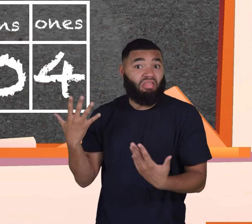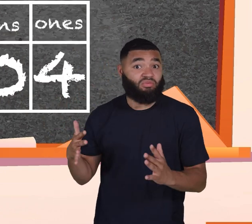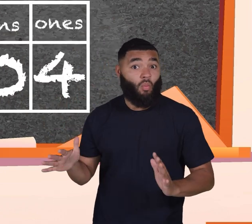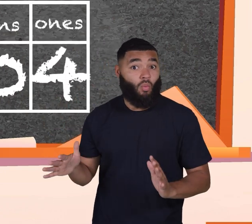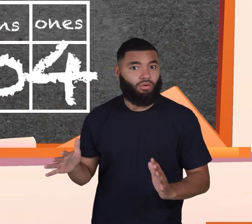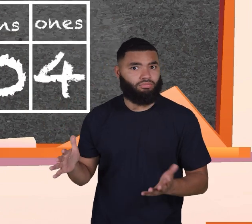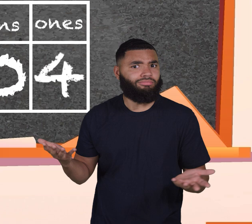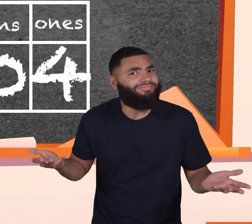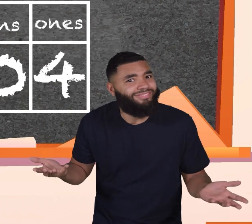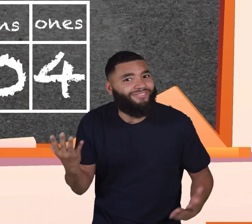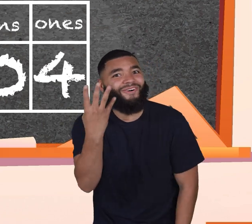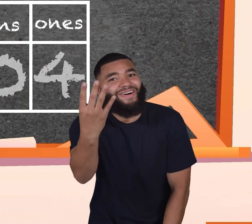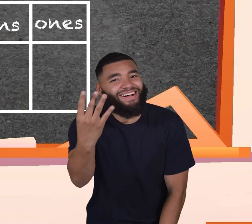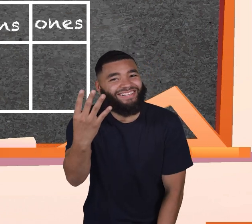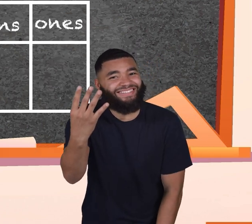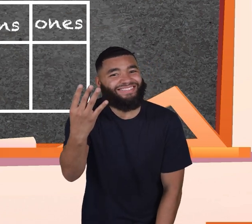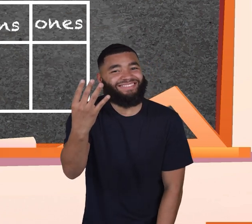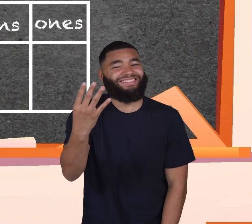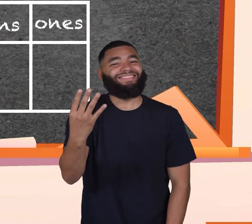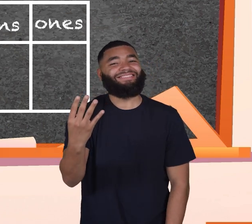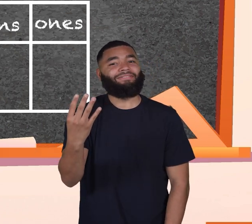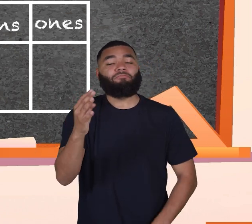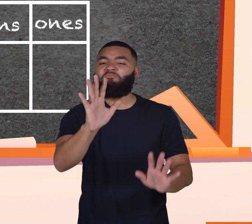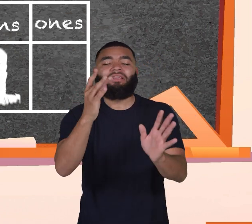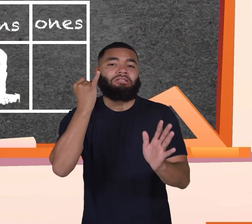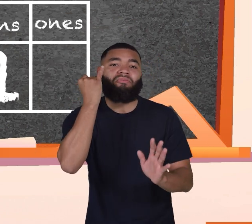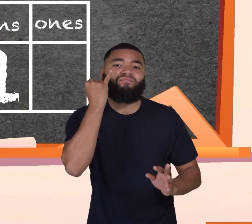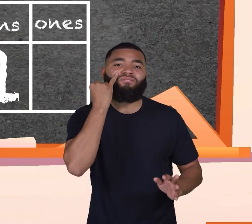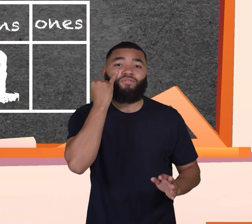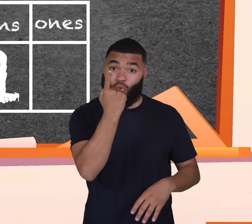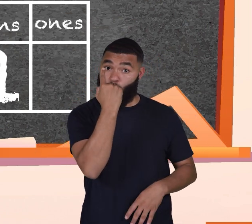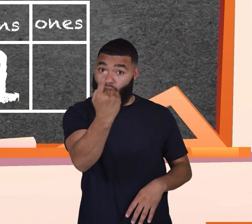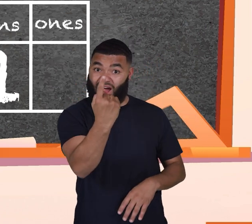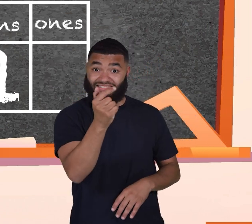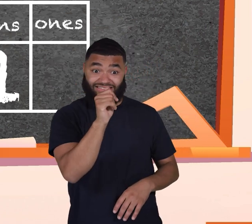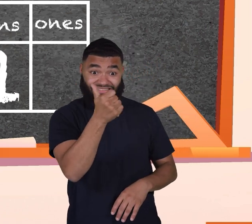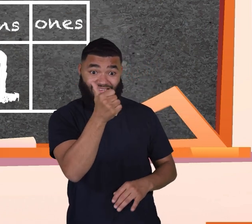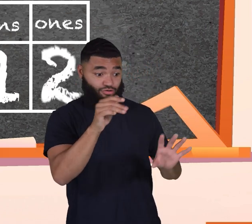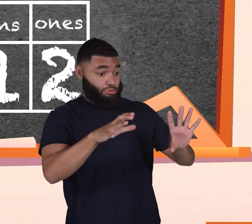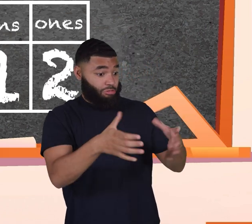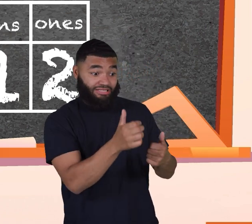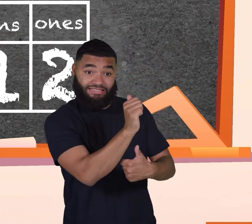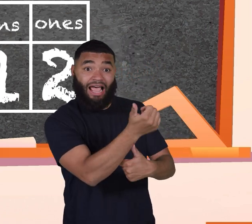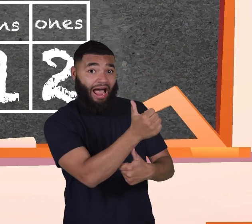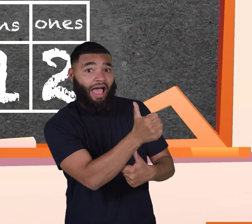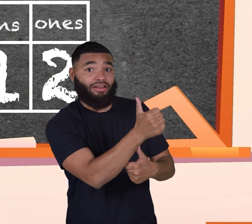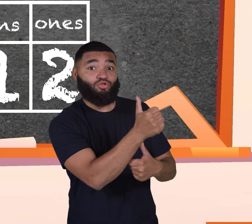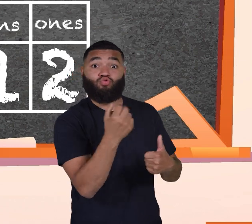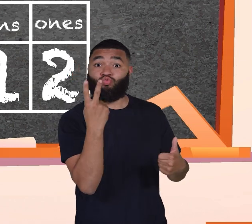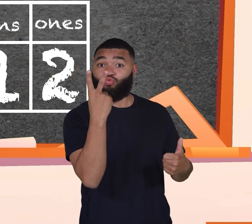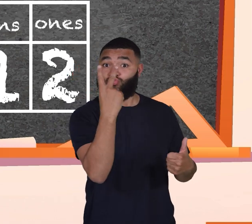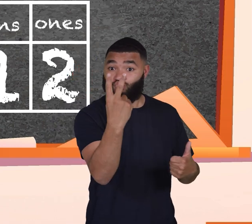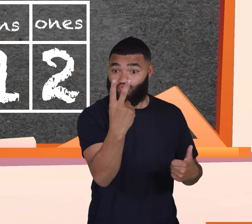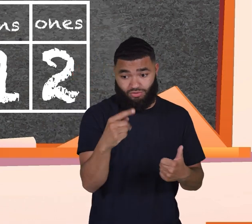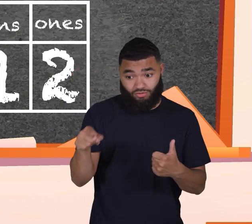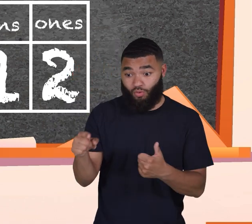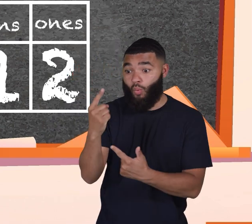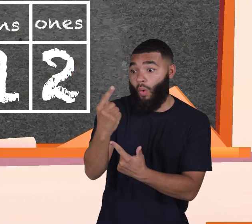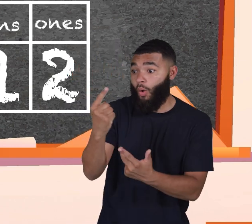Four! And how about one tens and two ones? That's